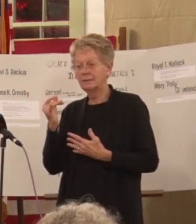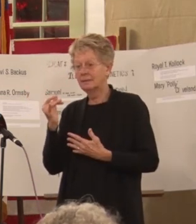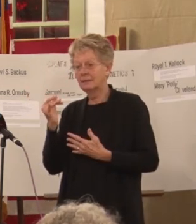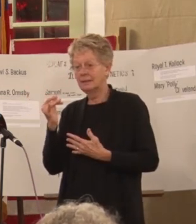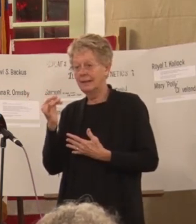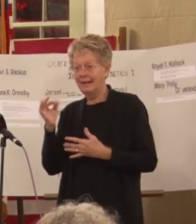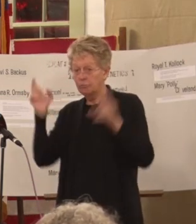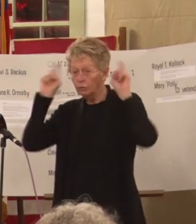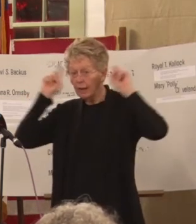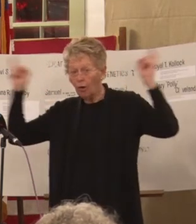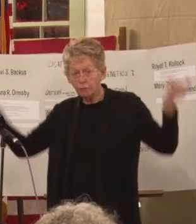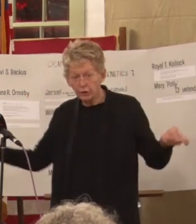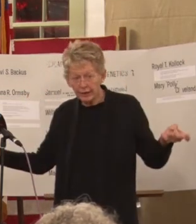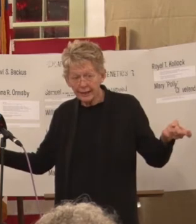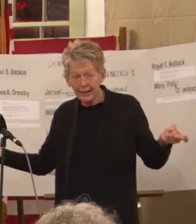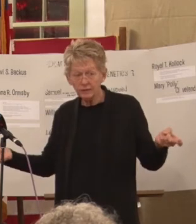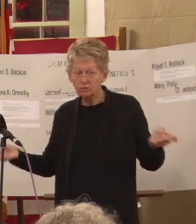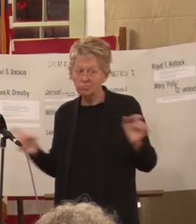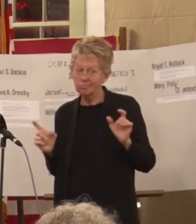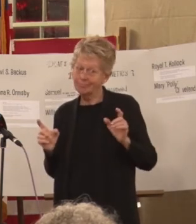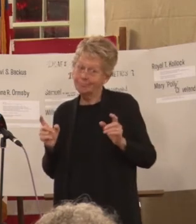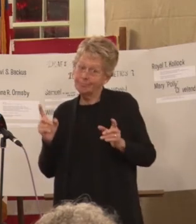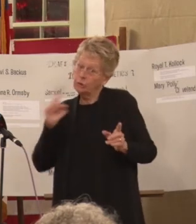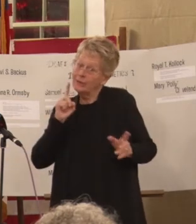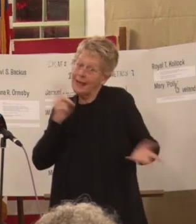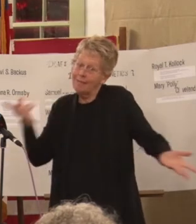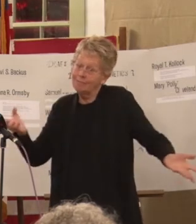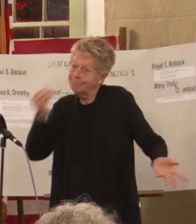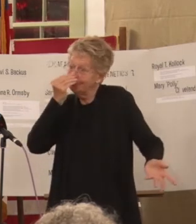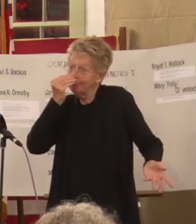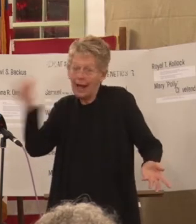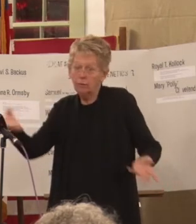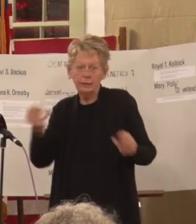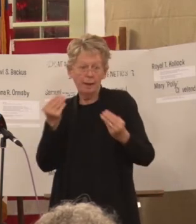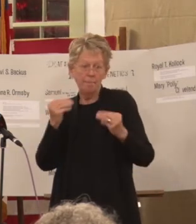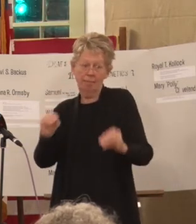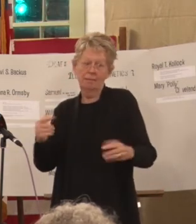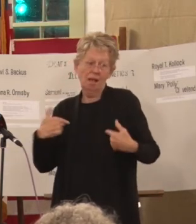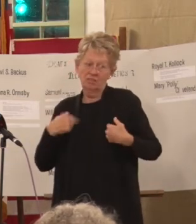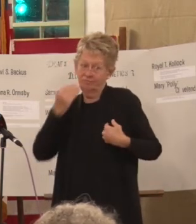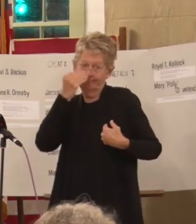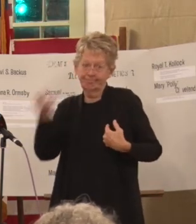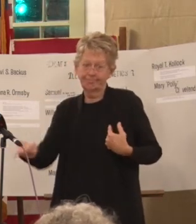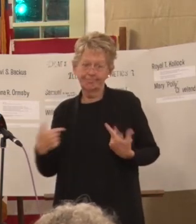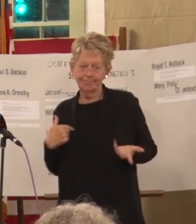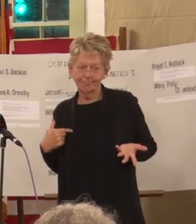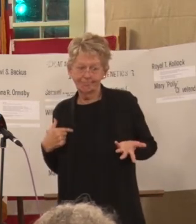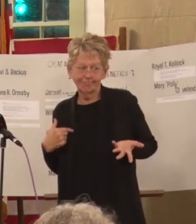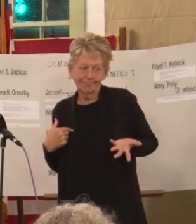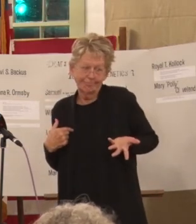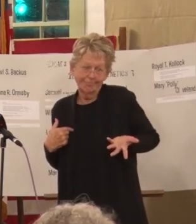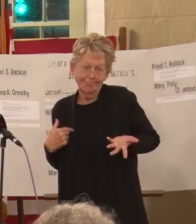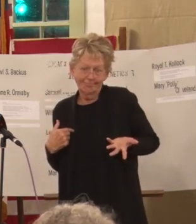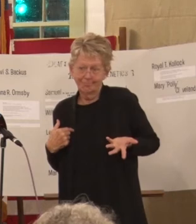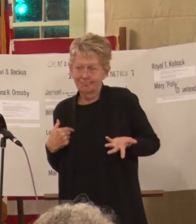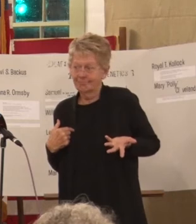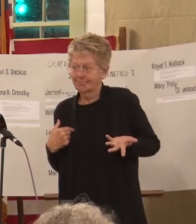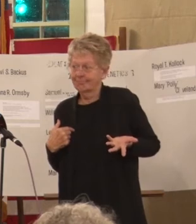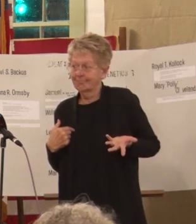hearing aids you're still deaf I don't care the methodology you know so the thing is that